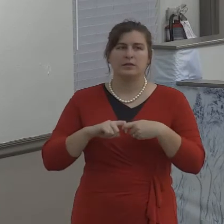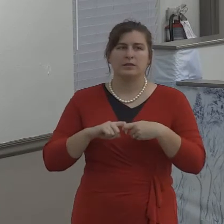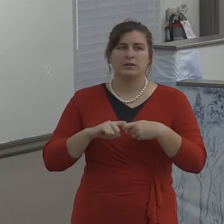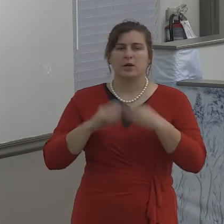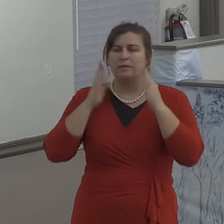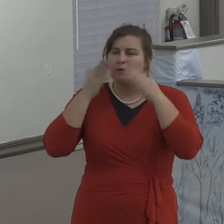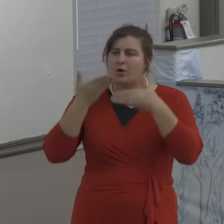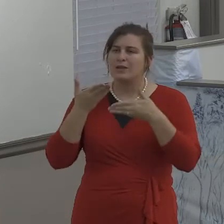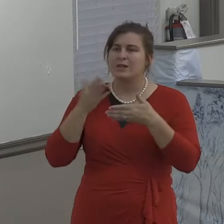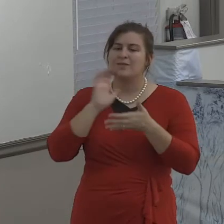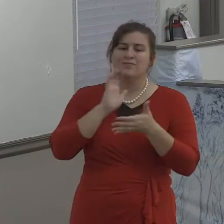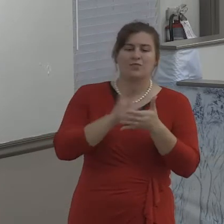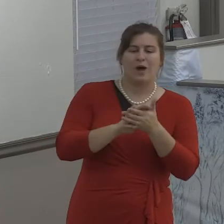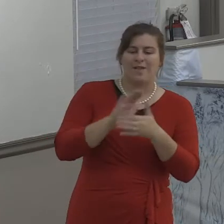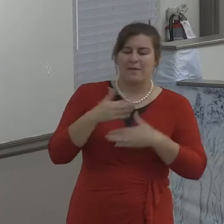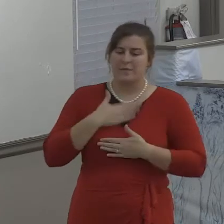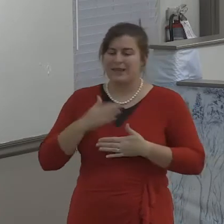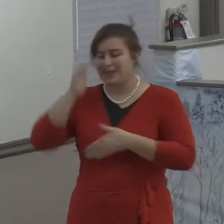It's not there.